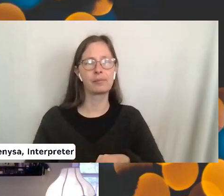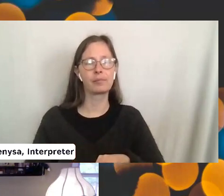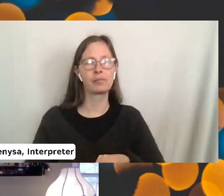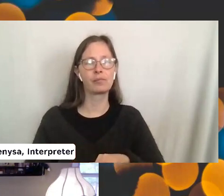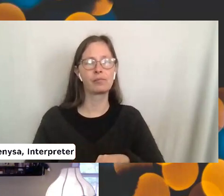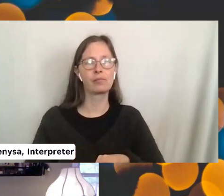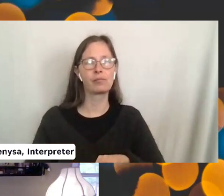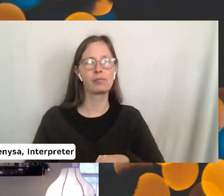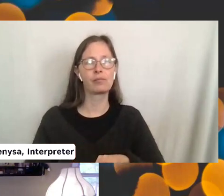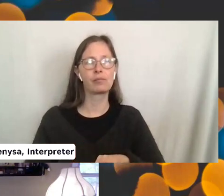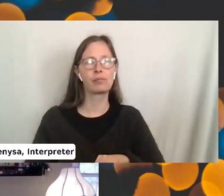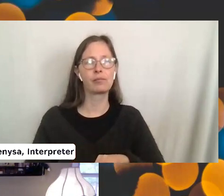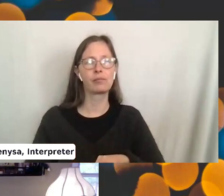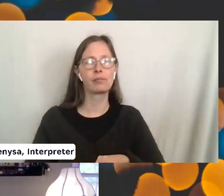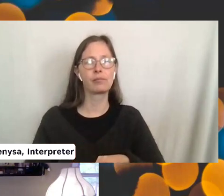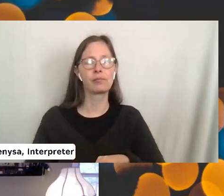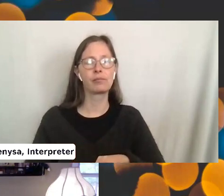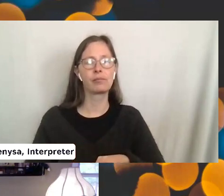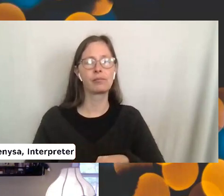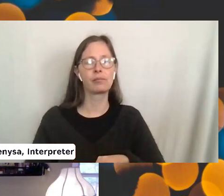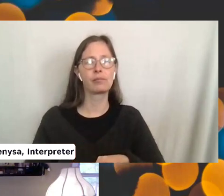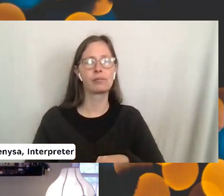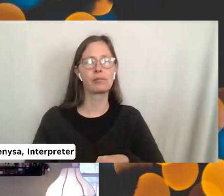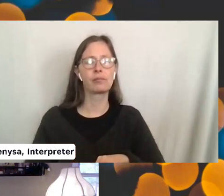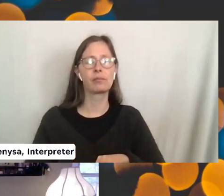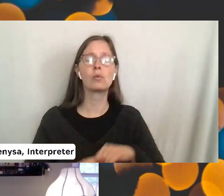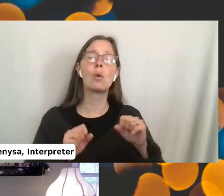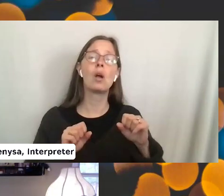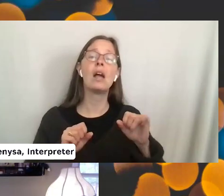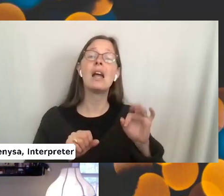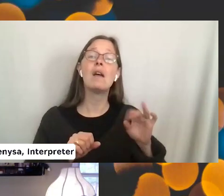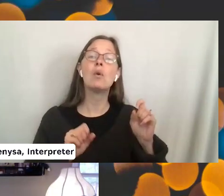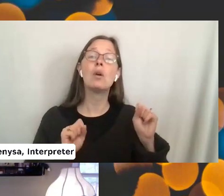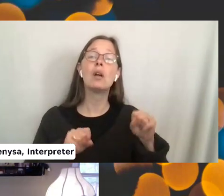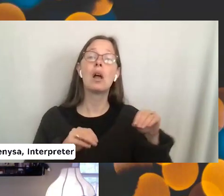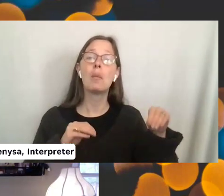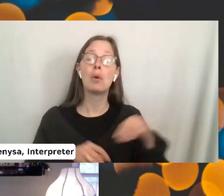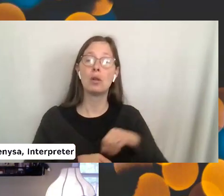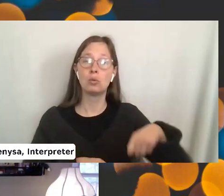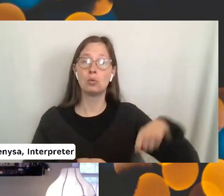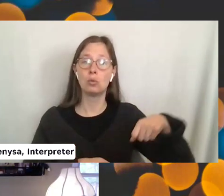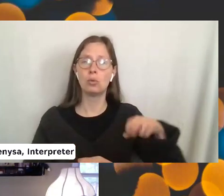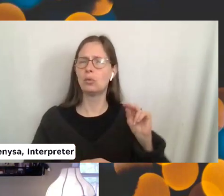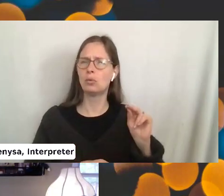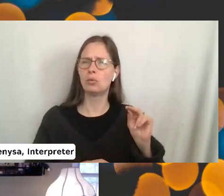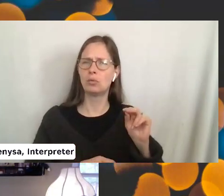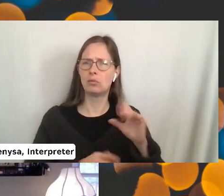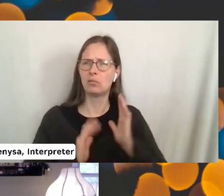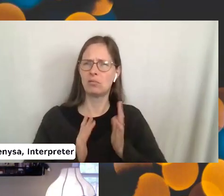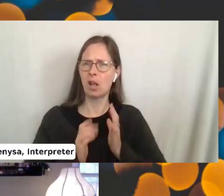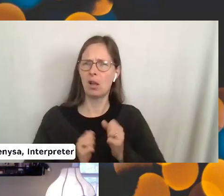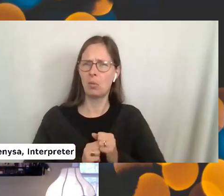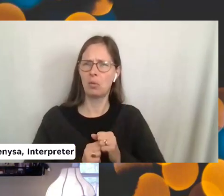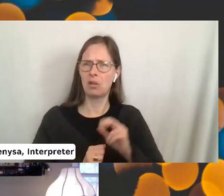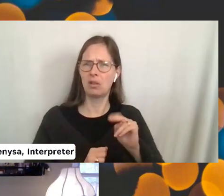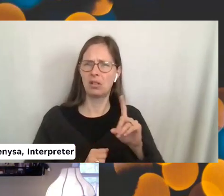well, you can put them in your, if you can put them in your suitcase. I mean, no, there's no problem with knitting needles.